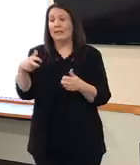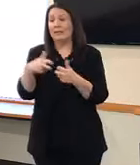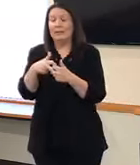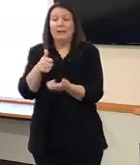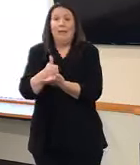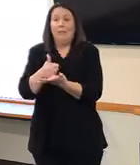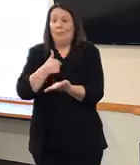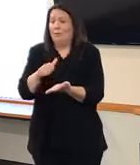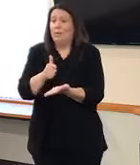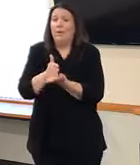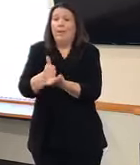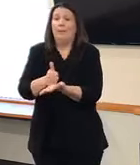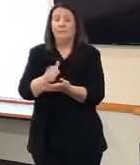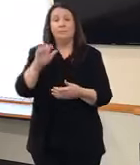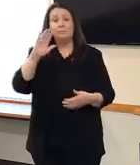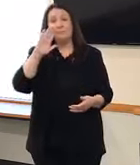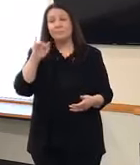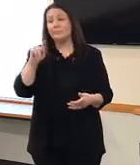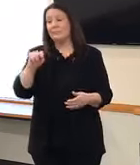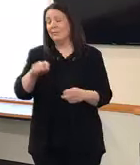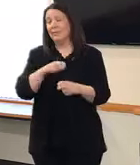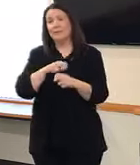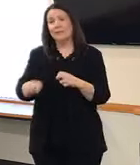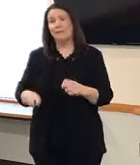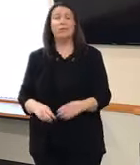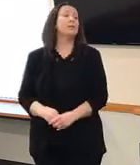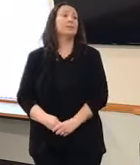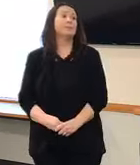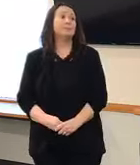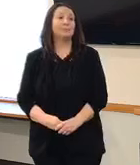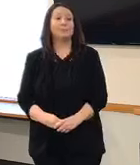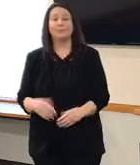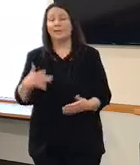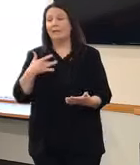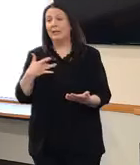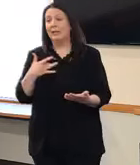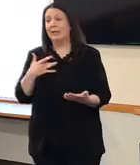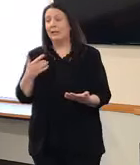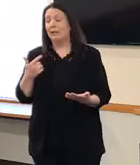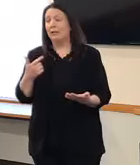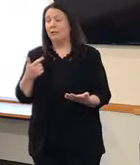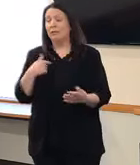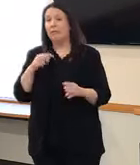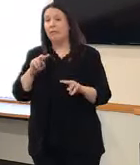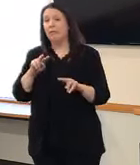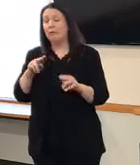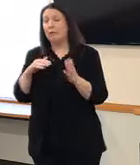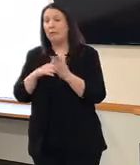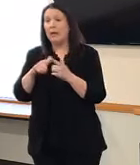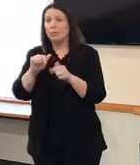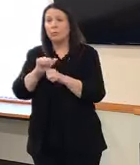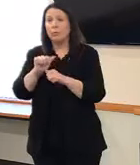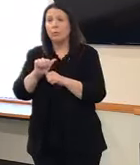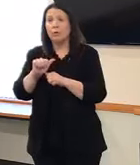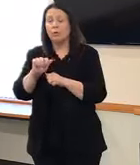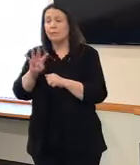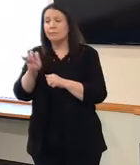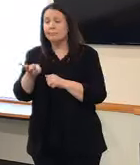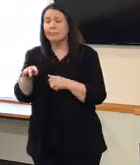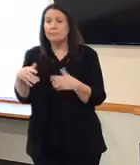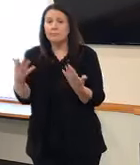We know it's difficult not understanding when we're going to get to go back to work, visit our loved ones,